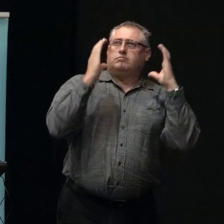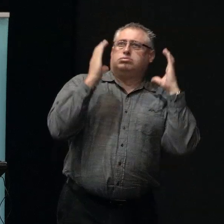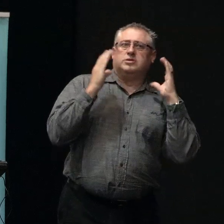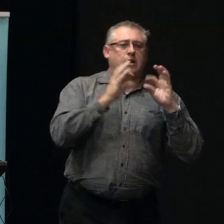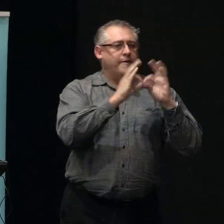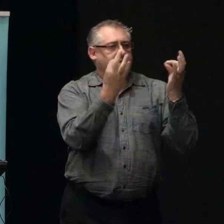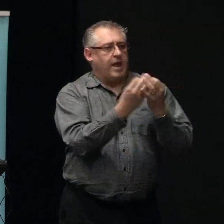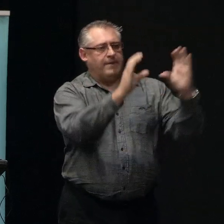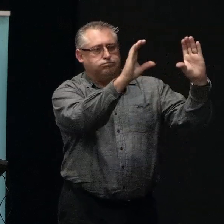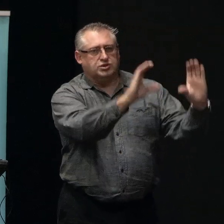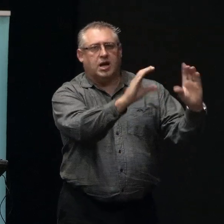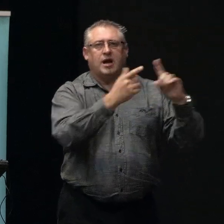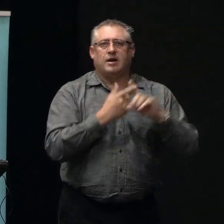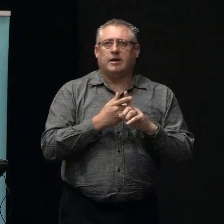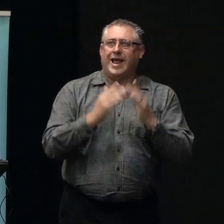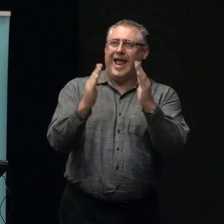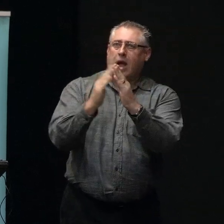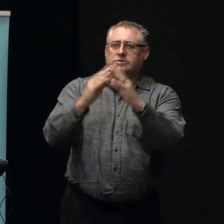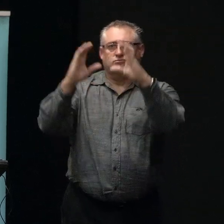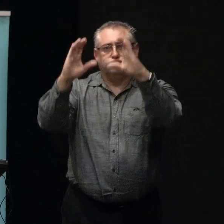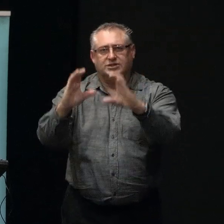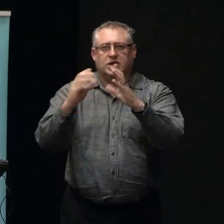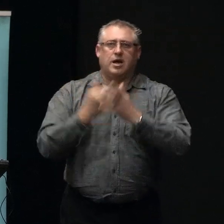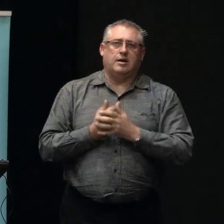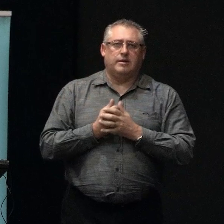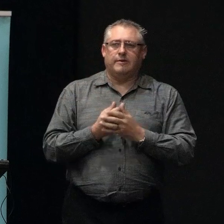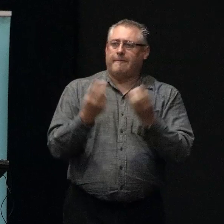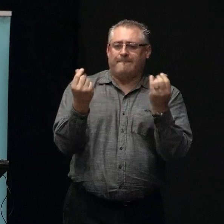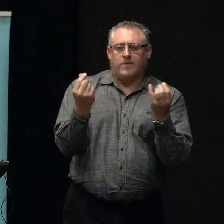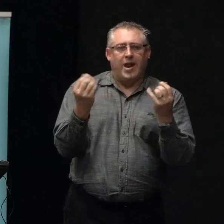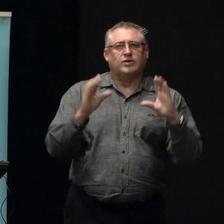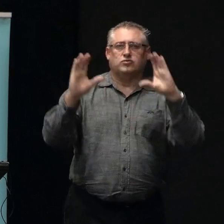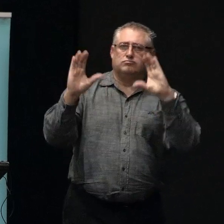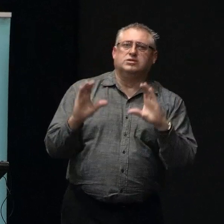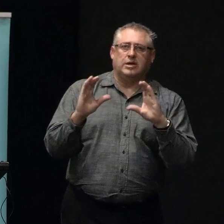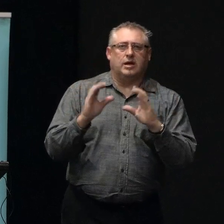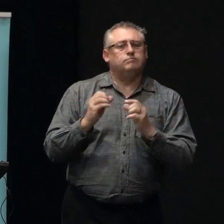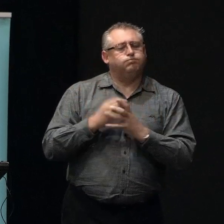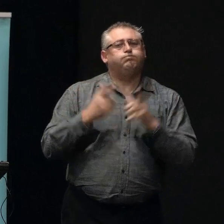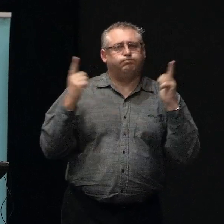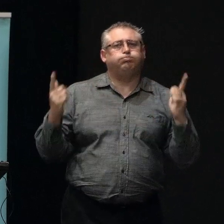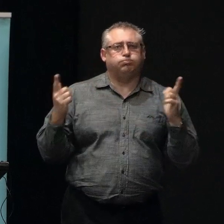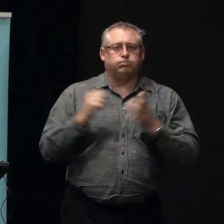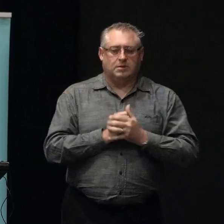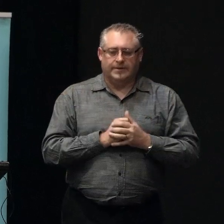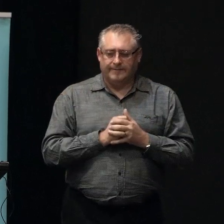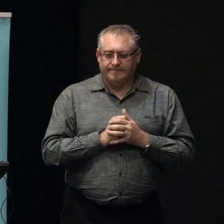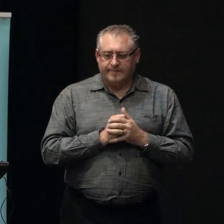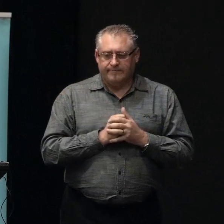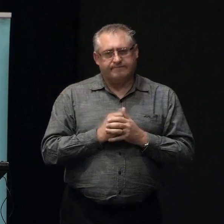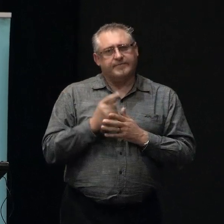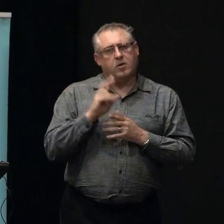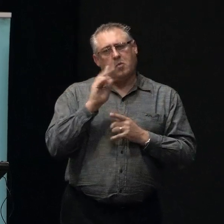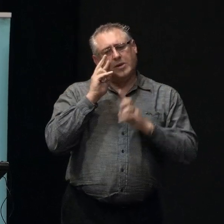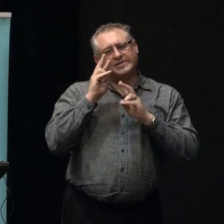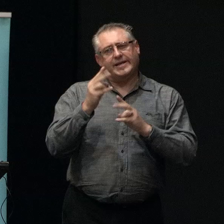family pressures, housing pressures, but also on financial pressure has been significant. And the thing that we've seen over the